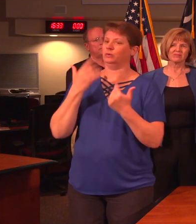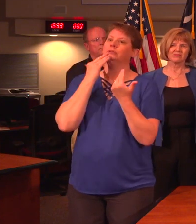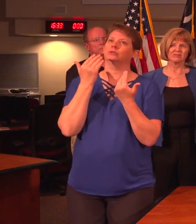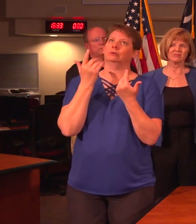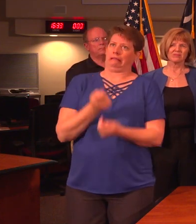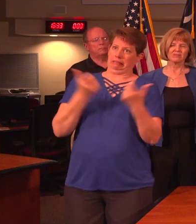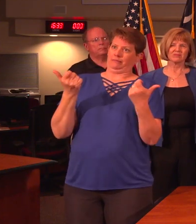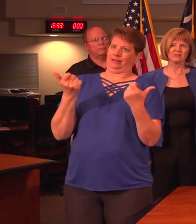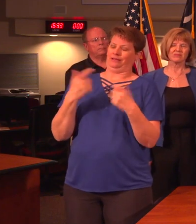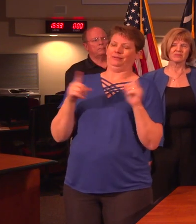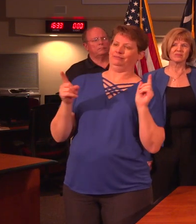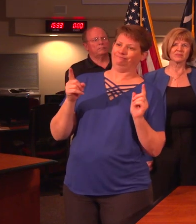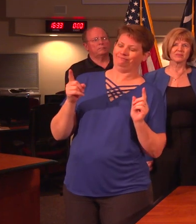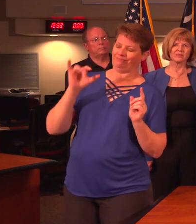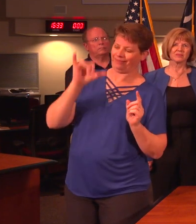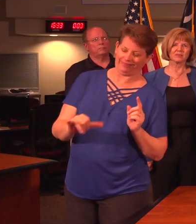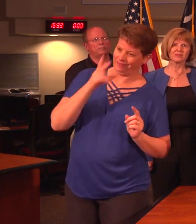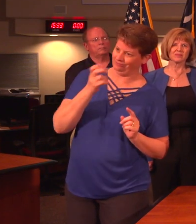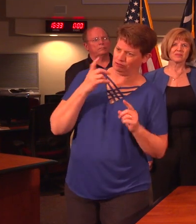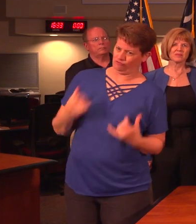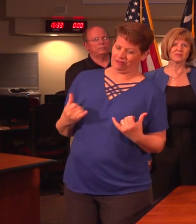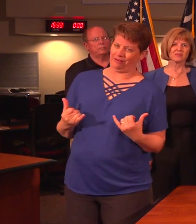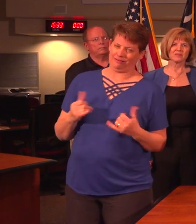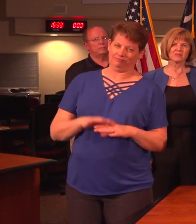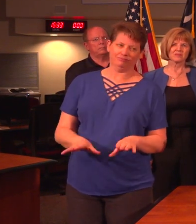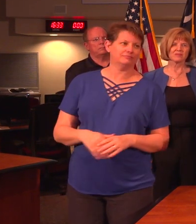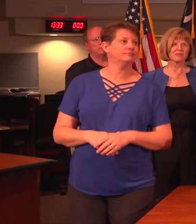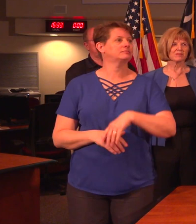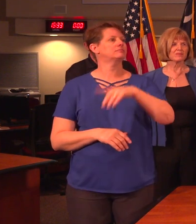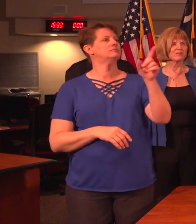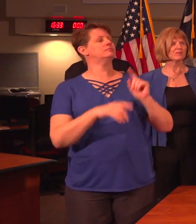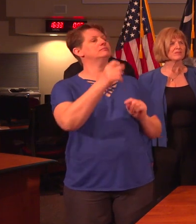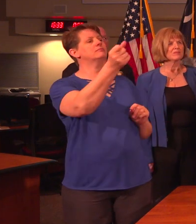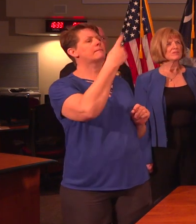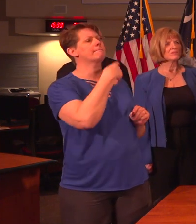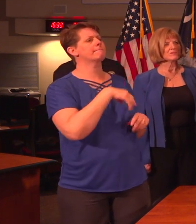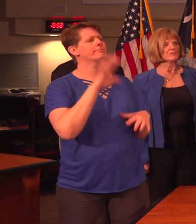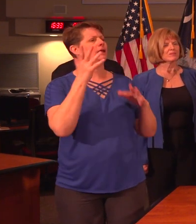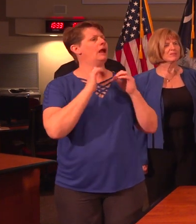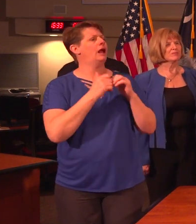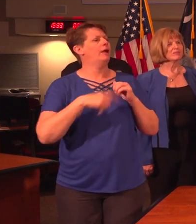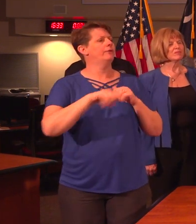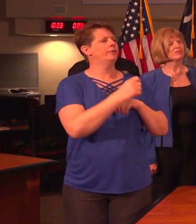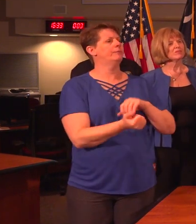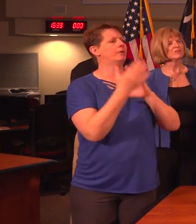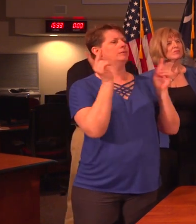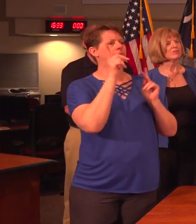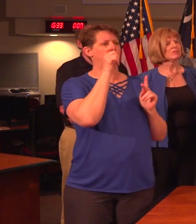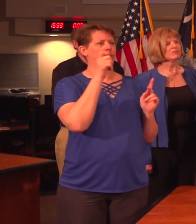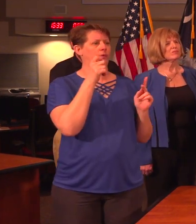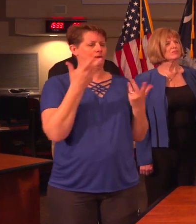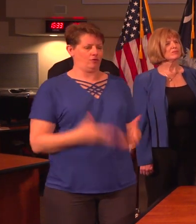eliminate it, but that's asking too much at this point. Go ahead for me. Yes, ma'am. How are you all handling people that have